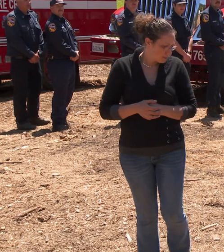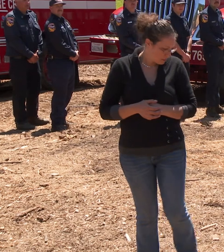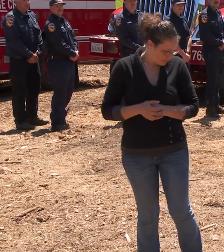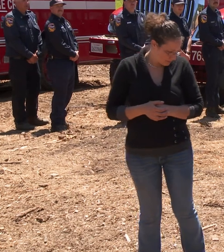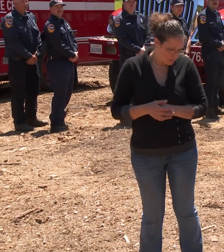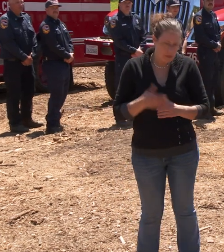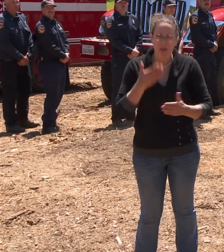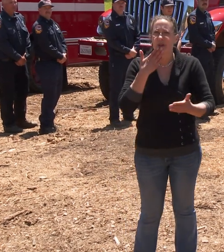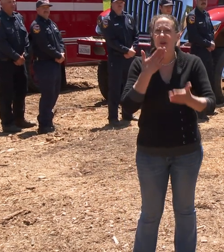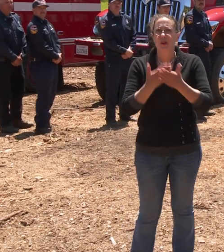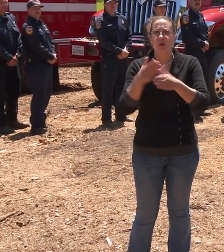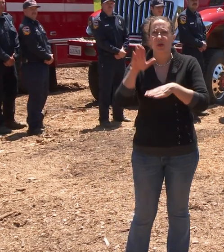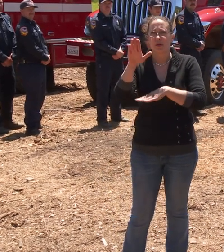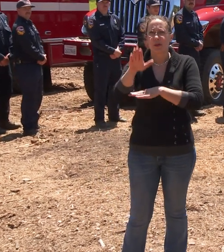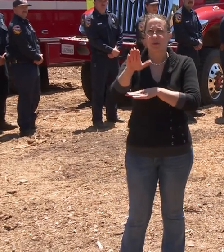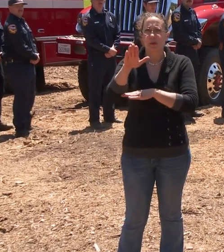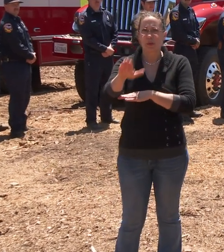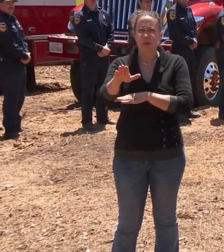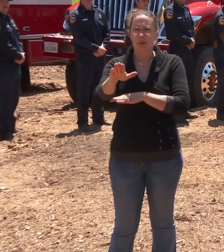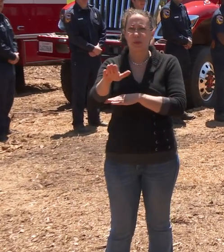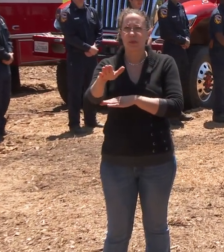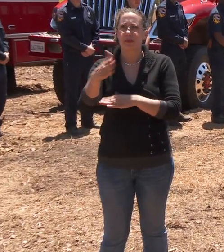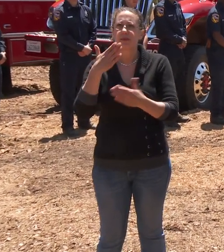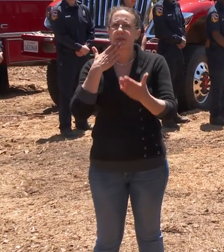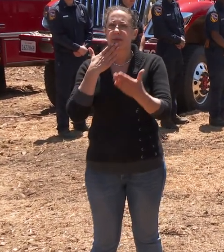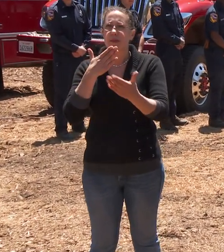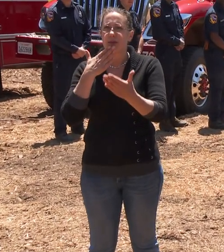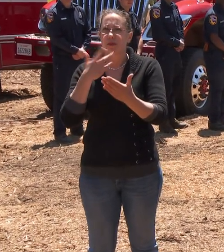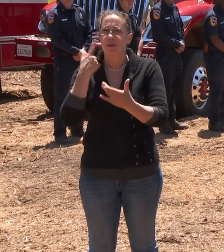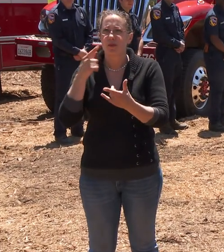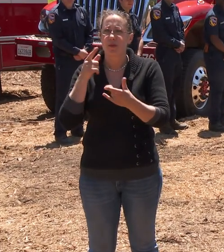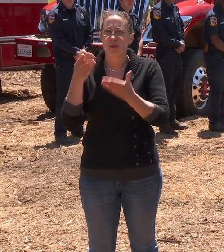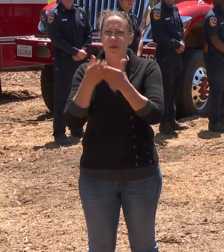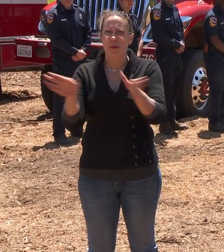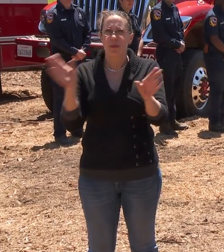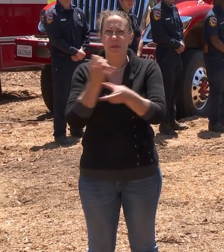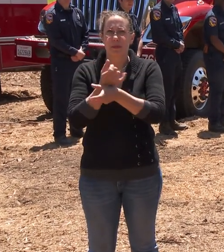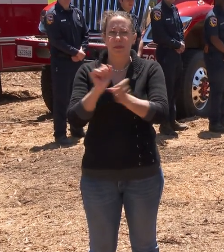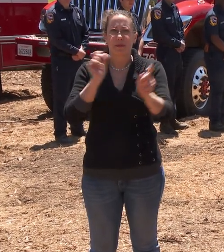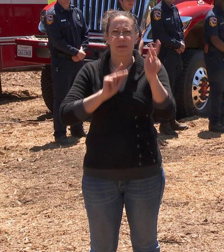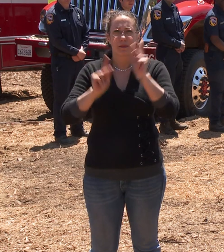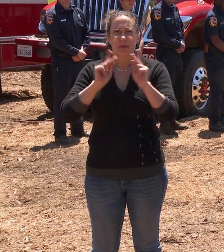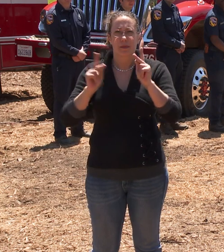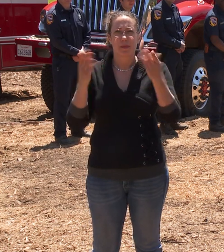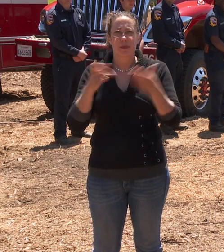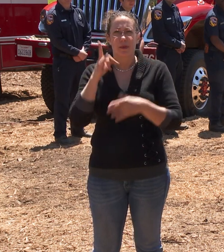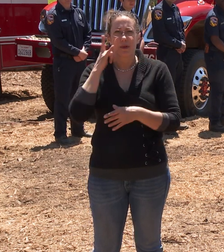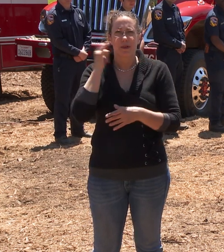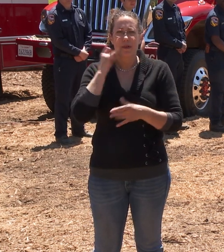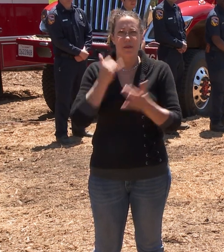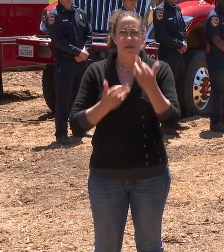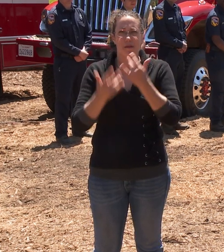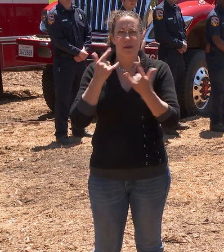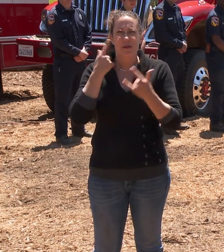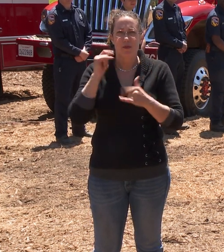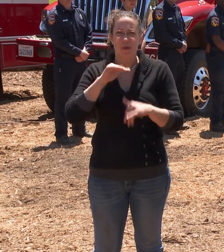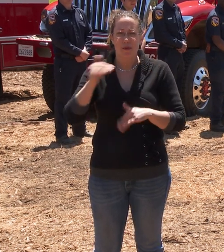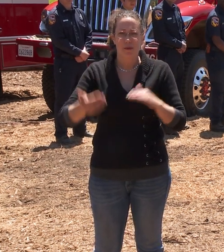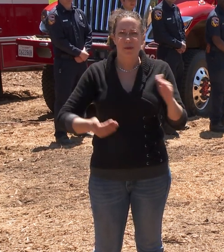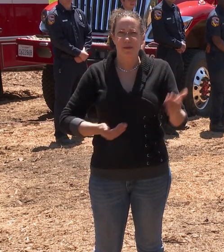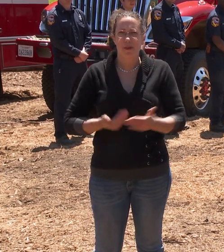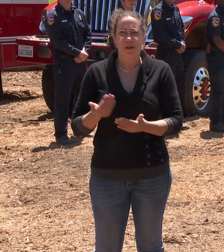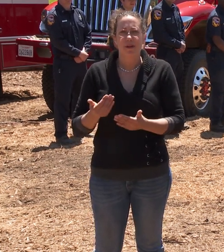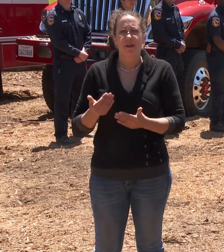Good afternoon. I'd like to extend my gratitude to our public safety partners at Cal Fire for inviting the California Highway Patrol